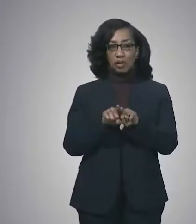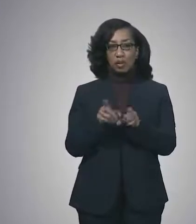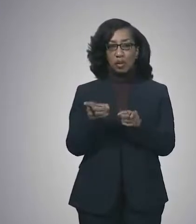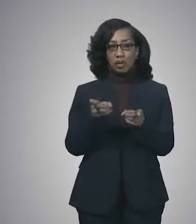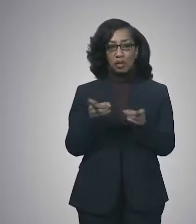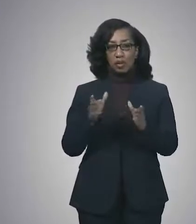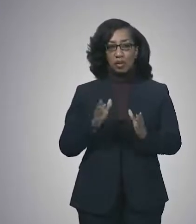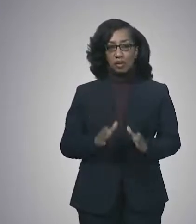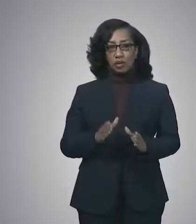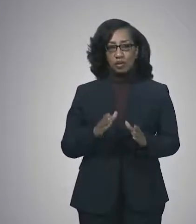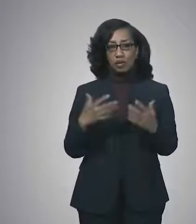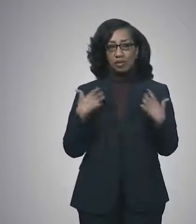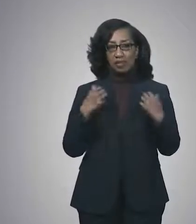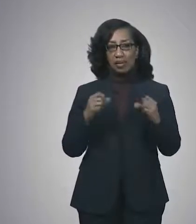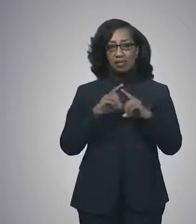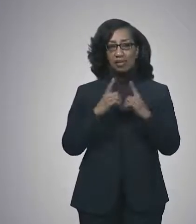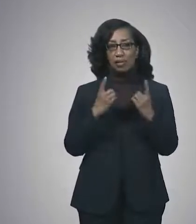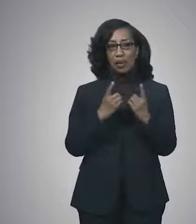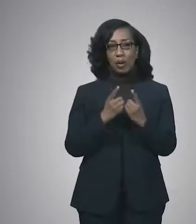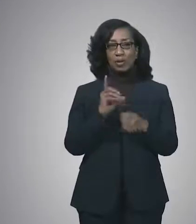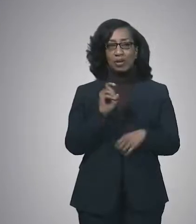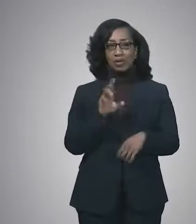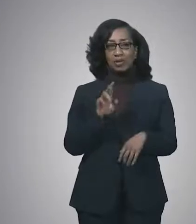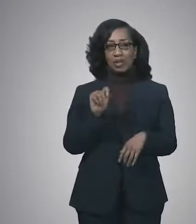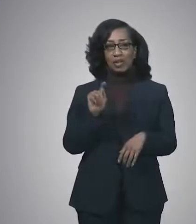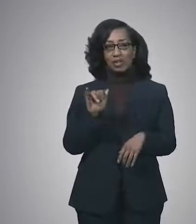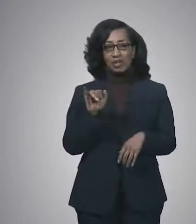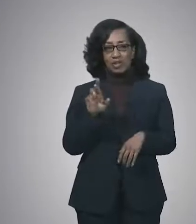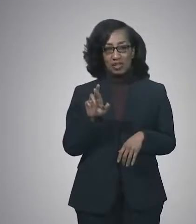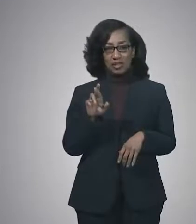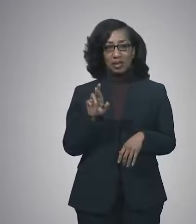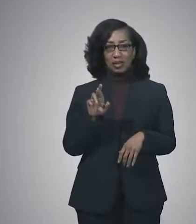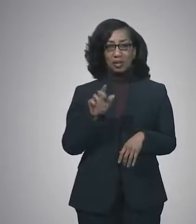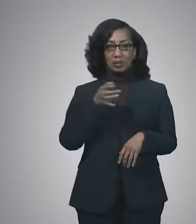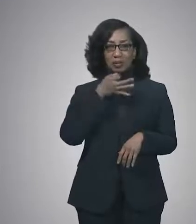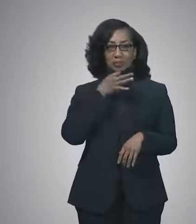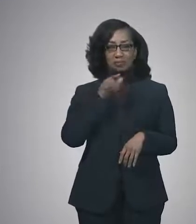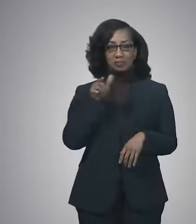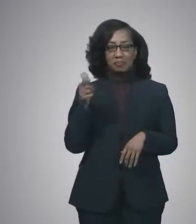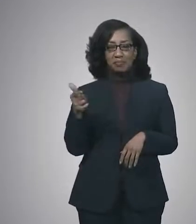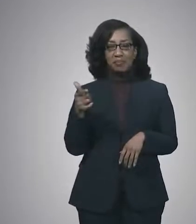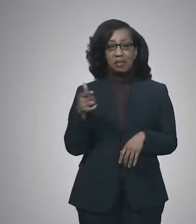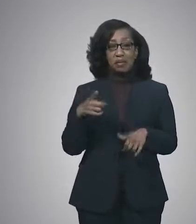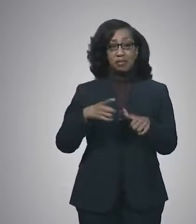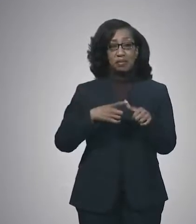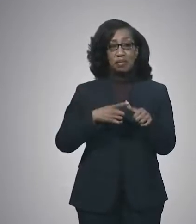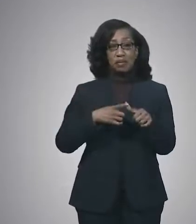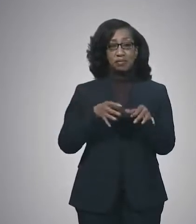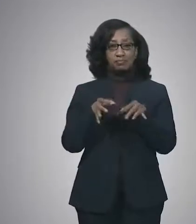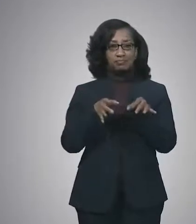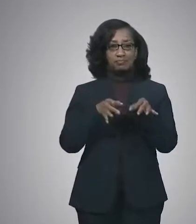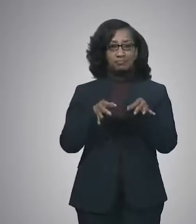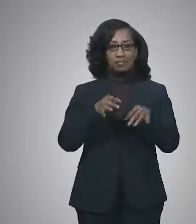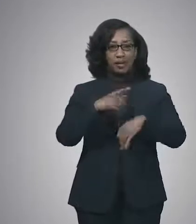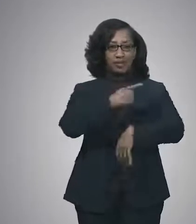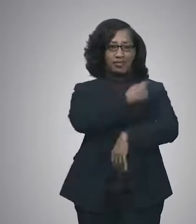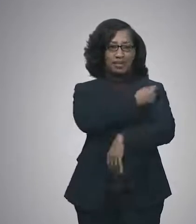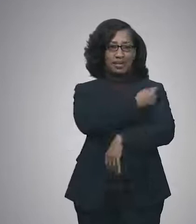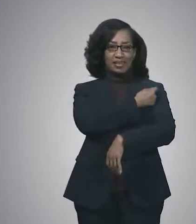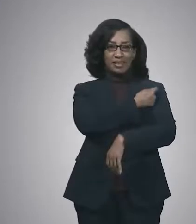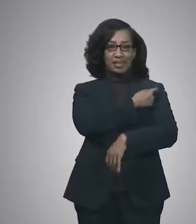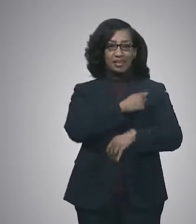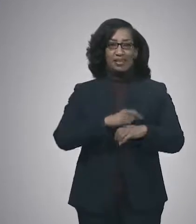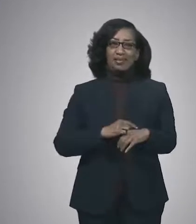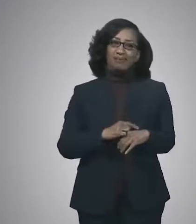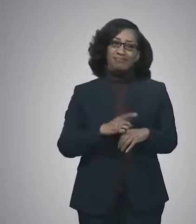Dr. Taylor, who will make some comments after me. I'd like to start today talking a little bit about vaccinations, and I just couldn't be